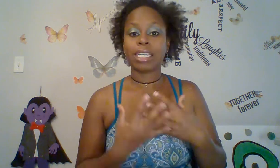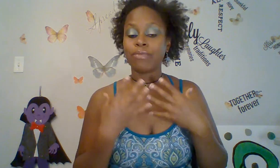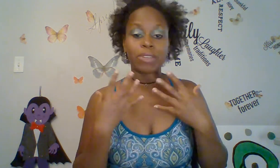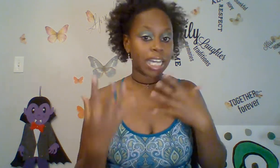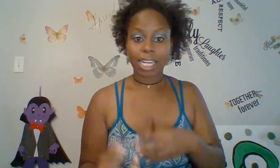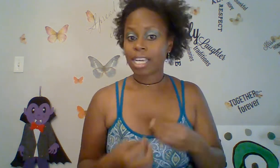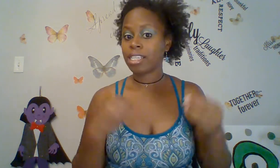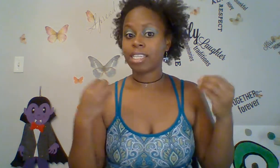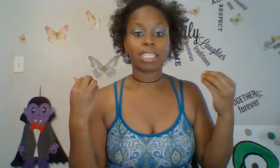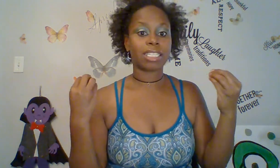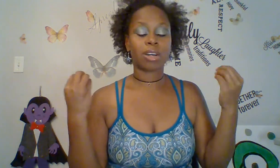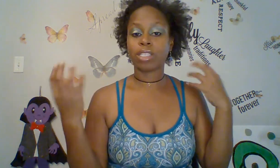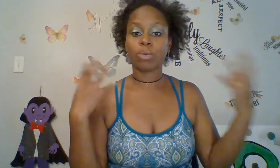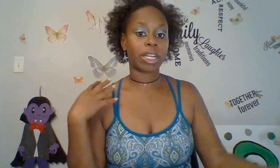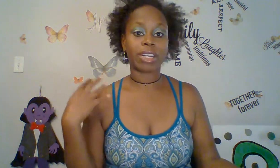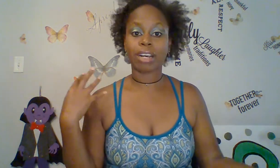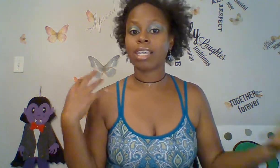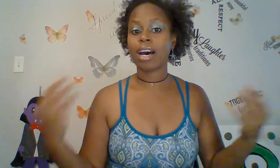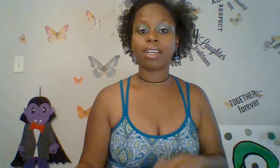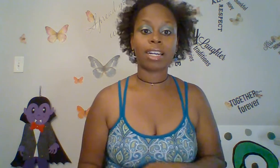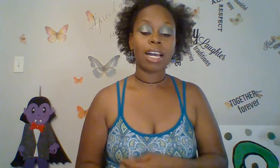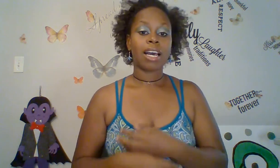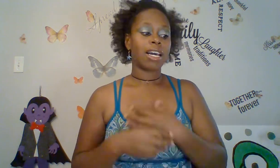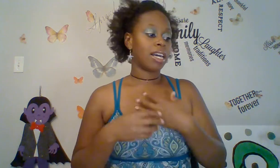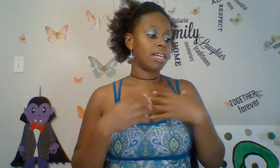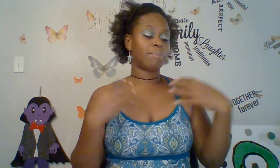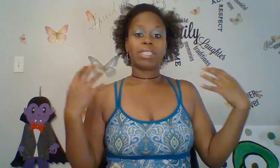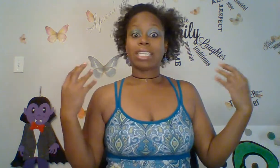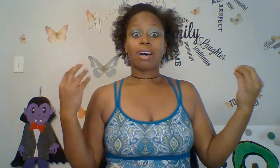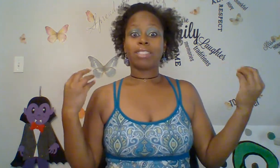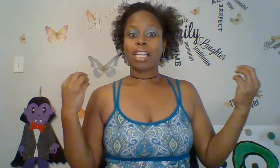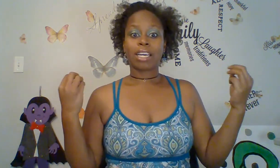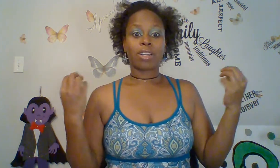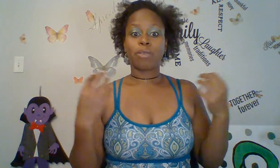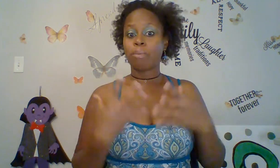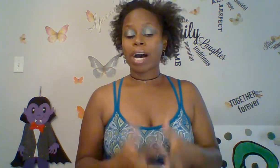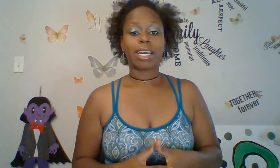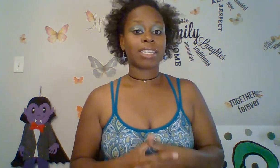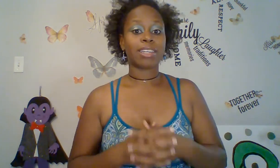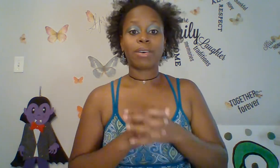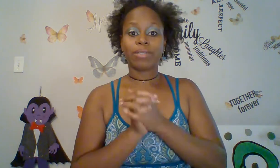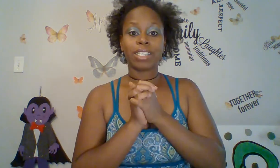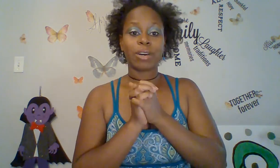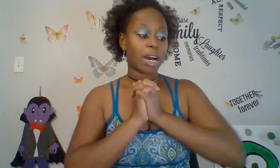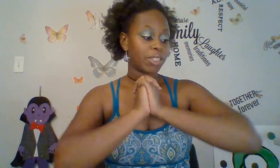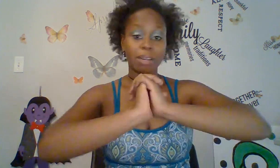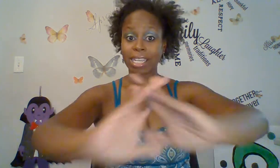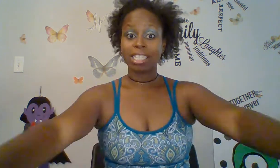retain it. just goes in one ear and out the other. It sounds like, you know, robotic. So, you know, I'm trying to make this